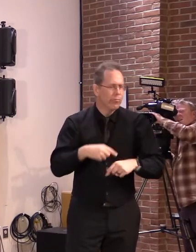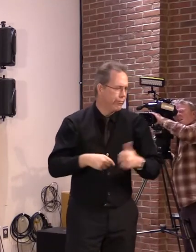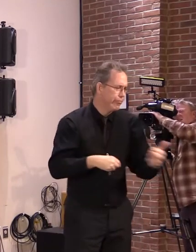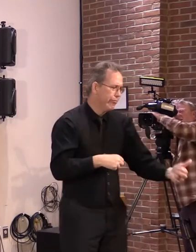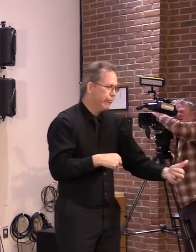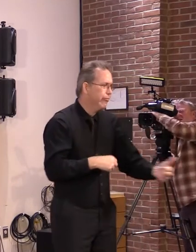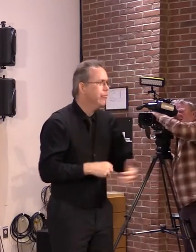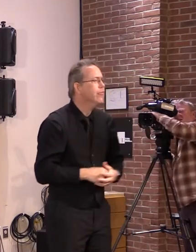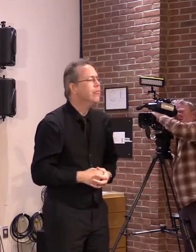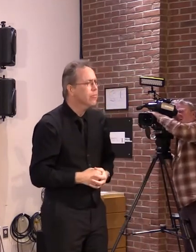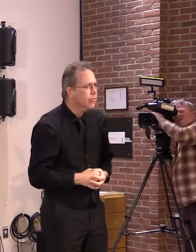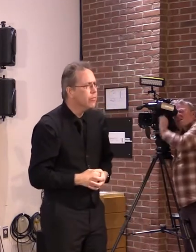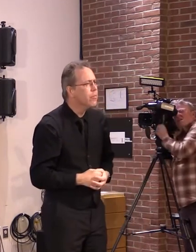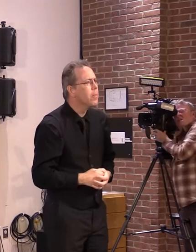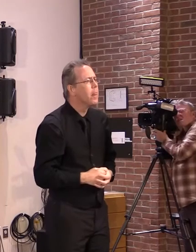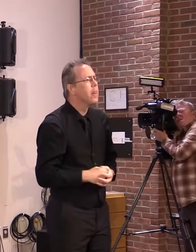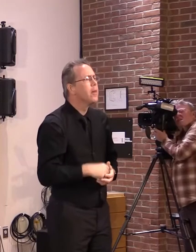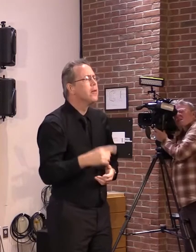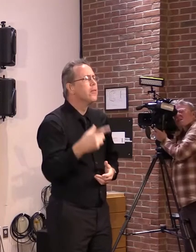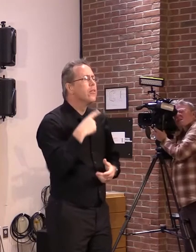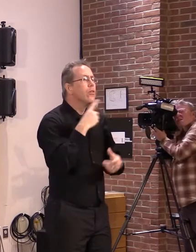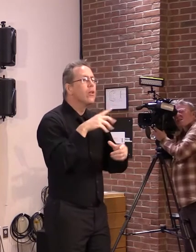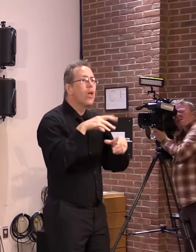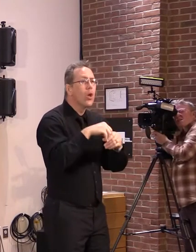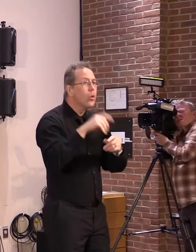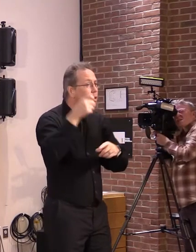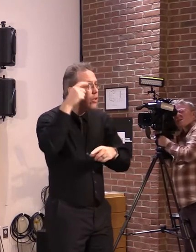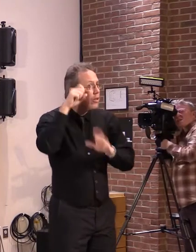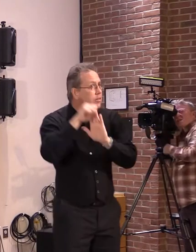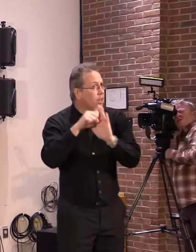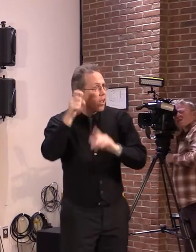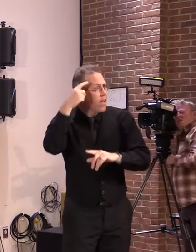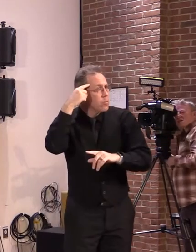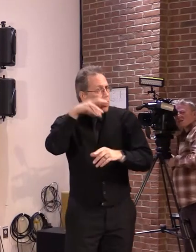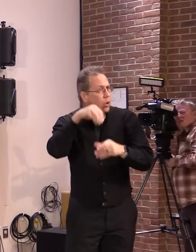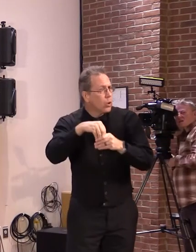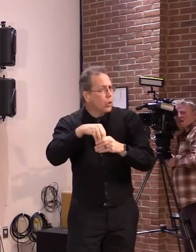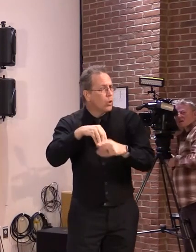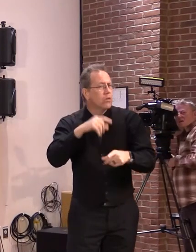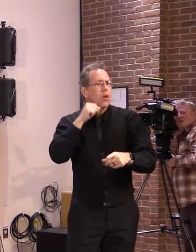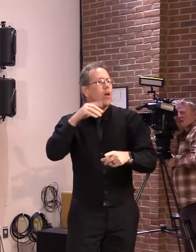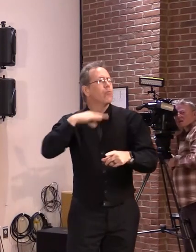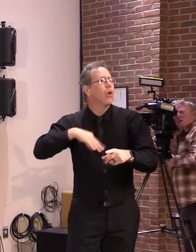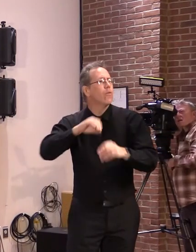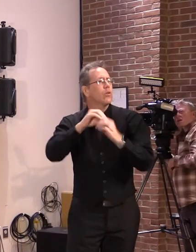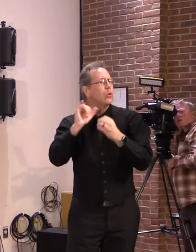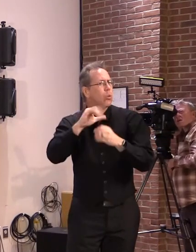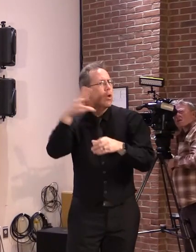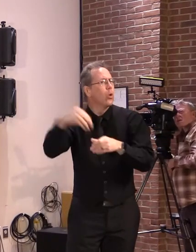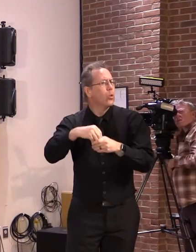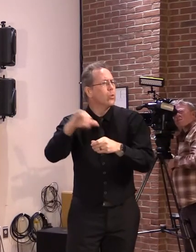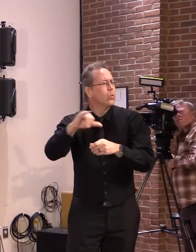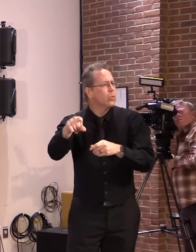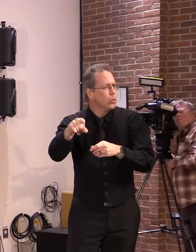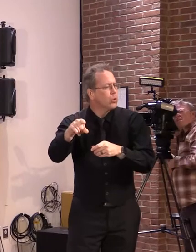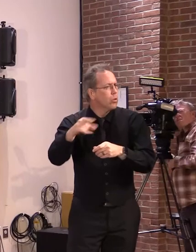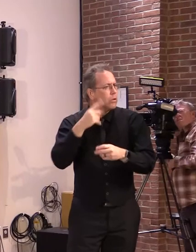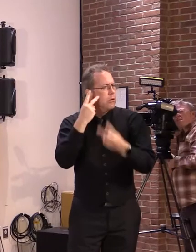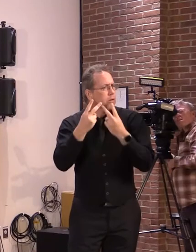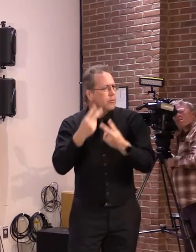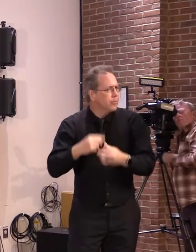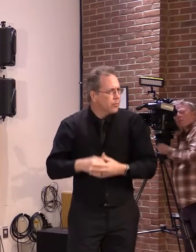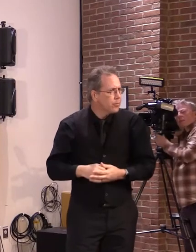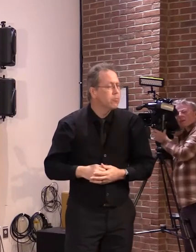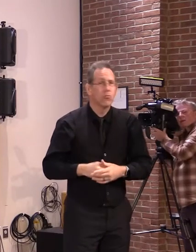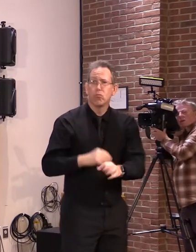not part of state government. It's a nonprofit, but we'll see if we can find out. Okay. Much appreciated.